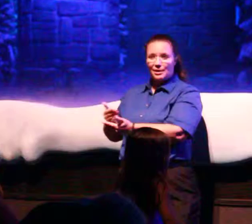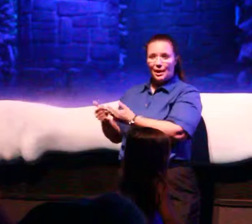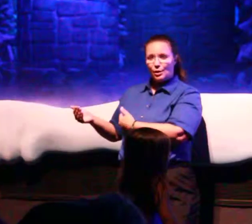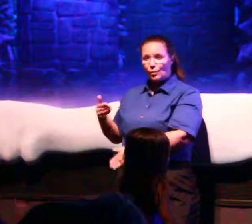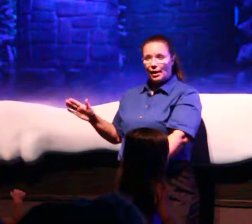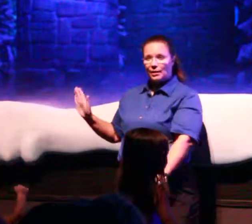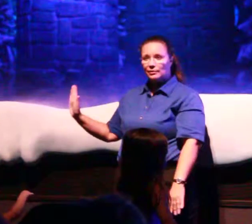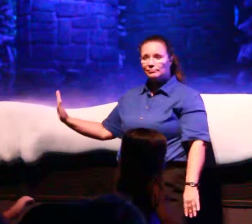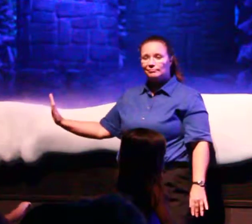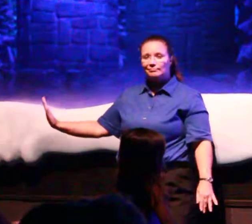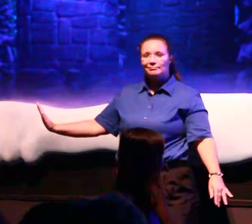anyway.